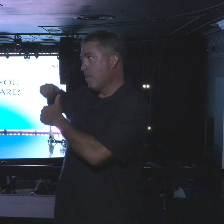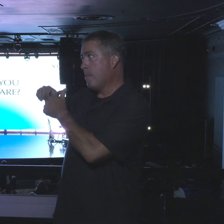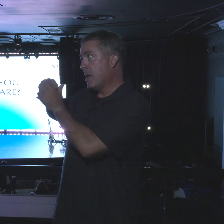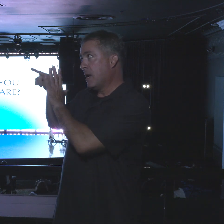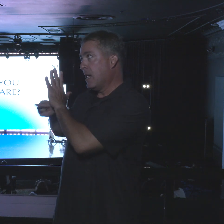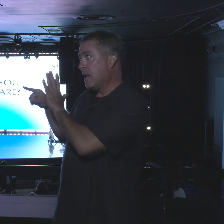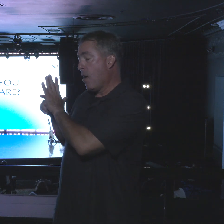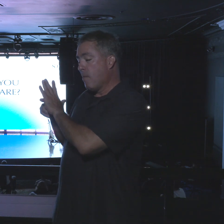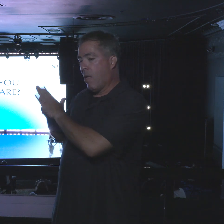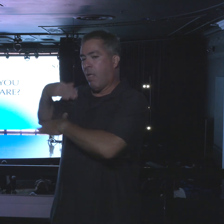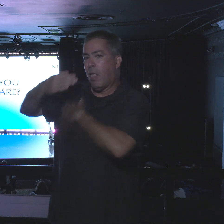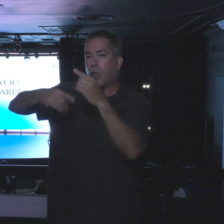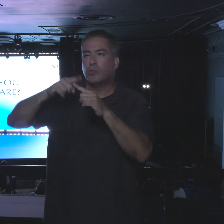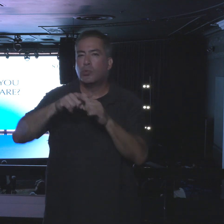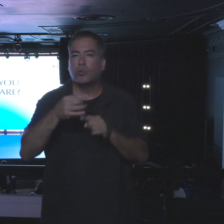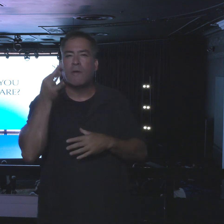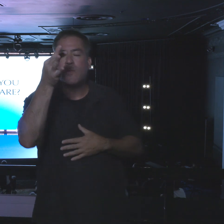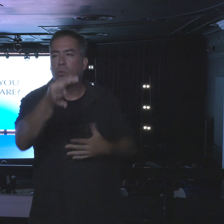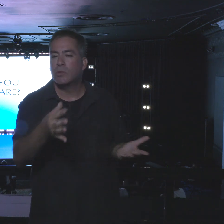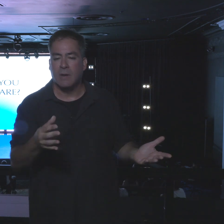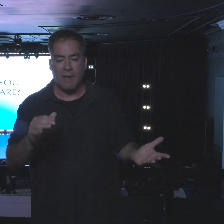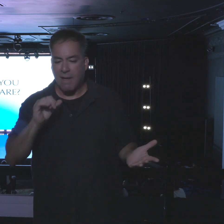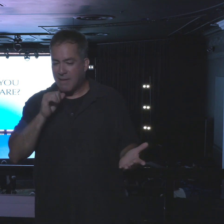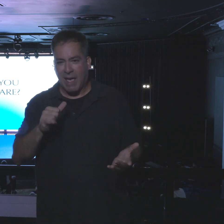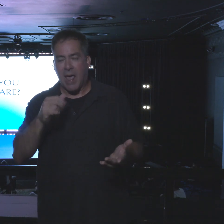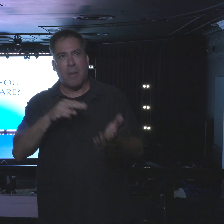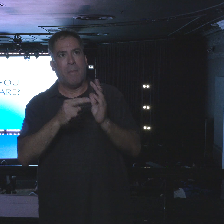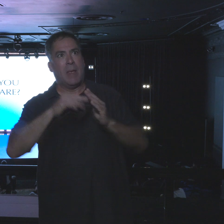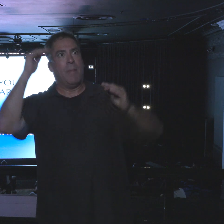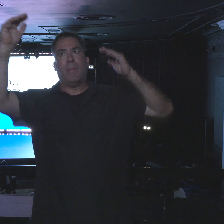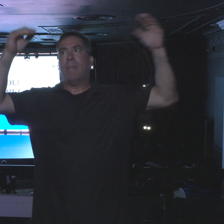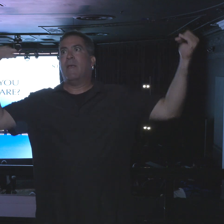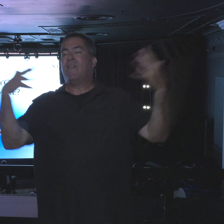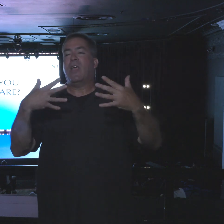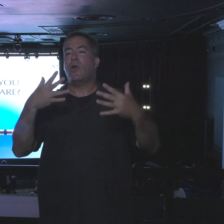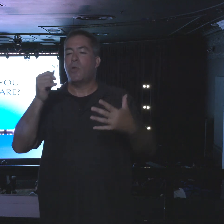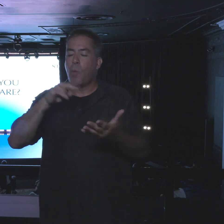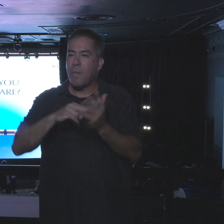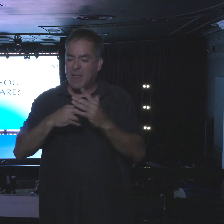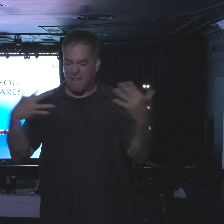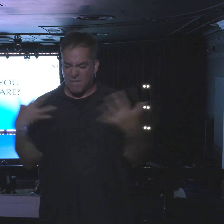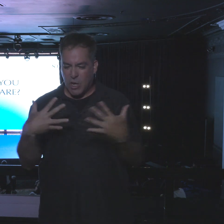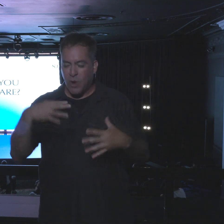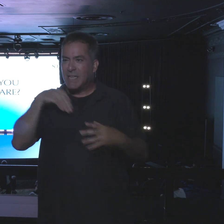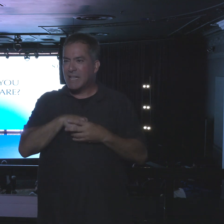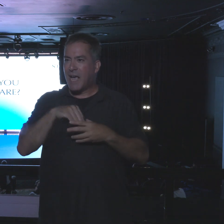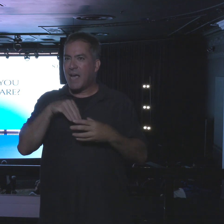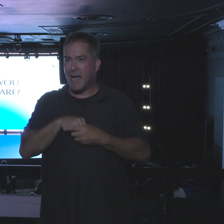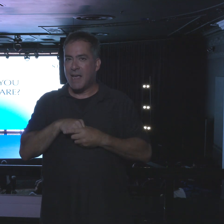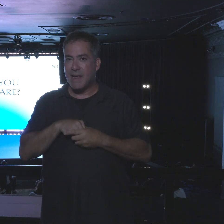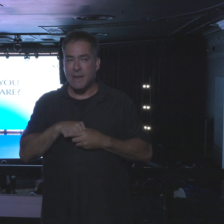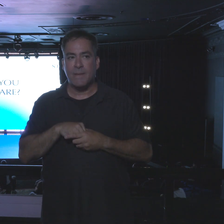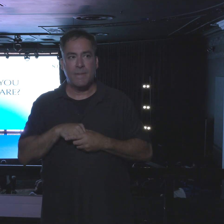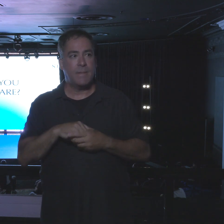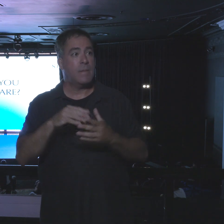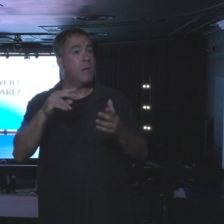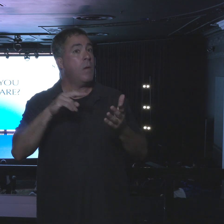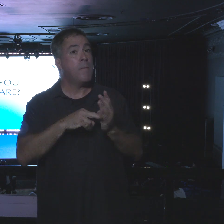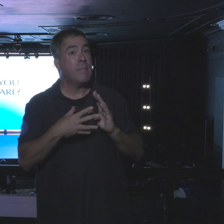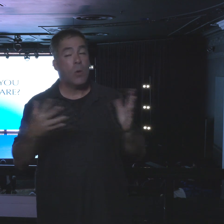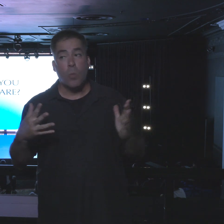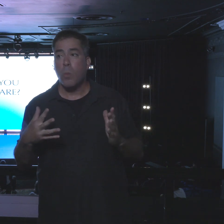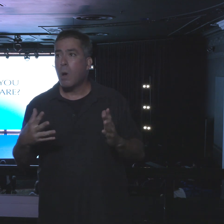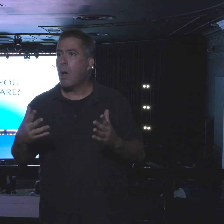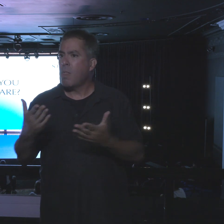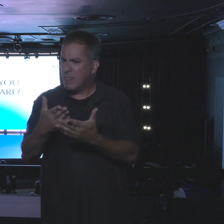without, it was the giant within. And I say this often, great things can happen to you, but